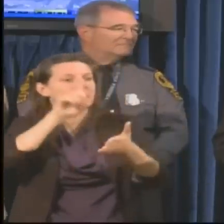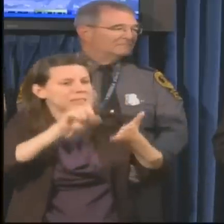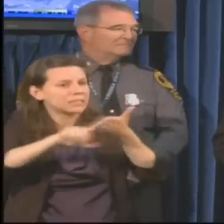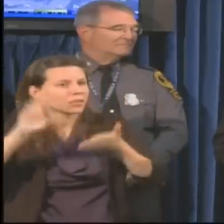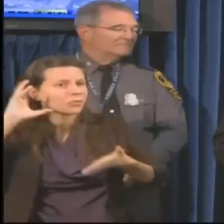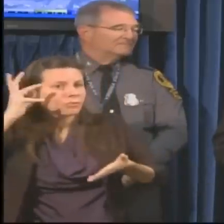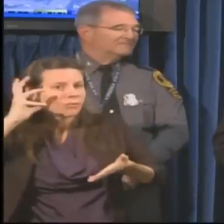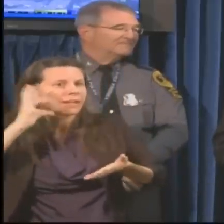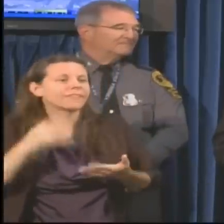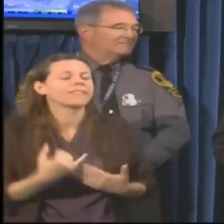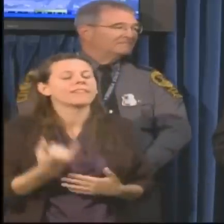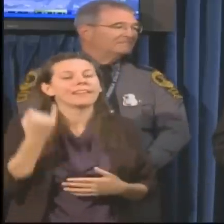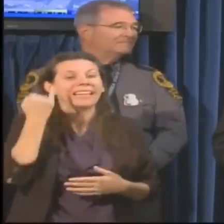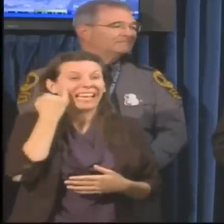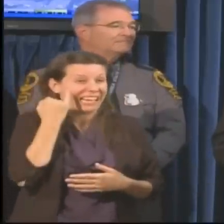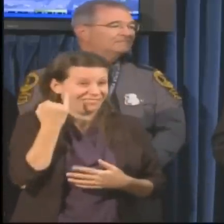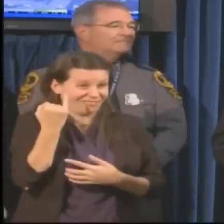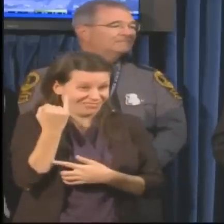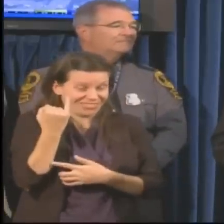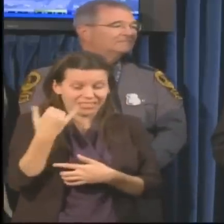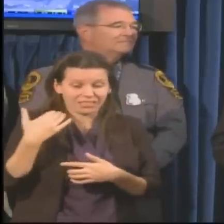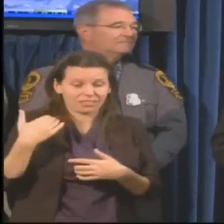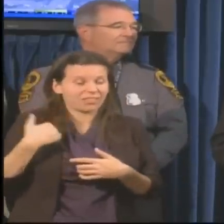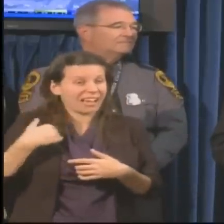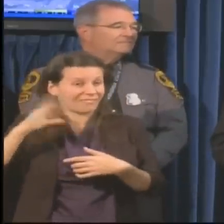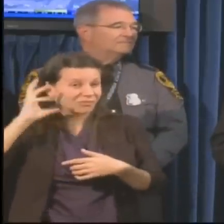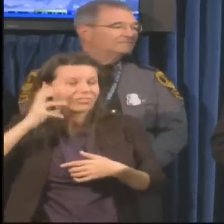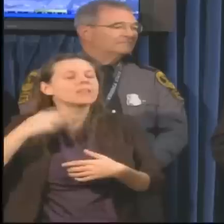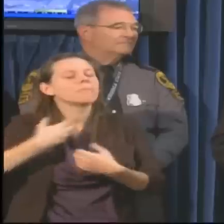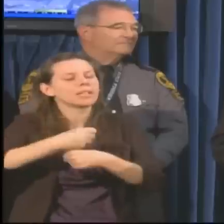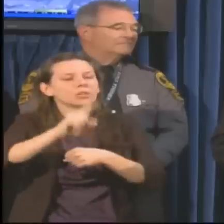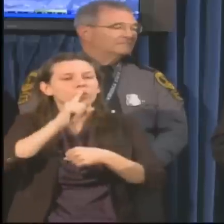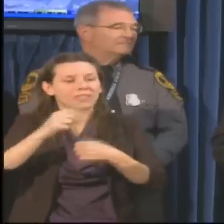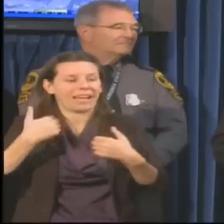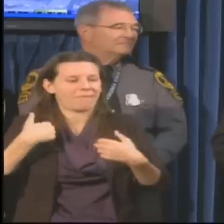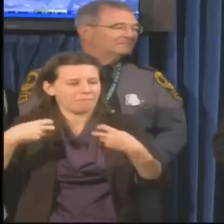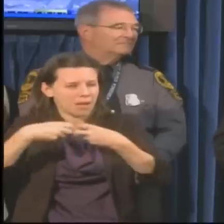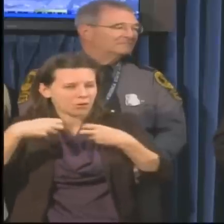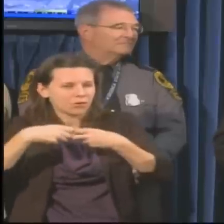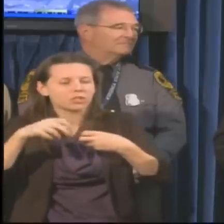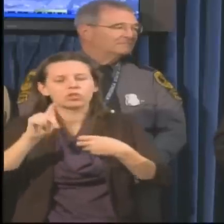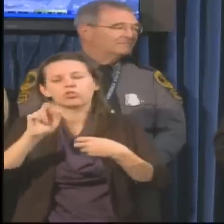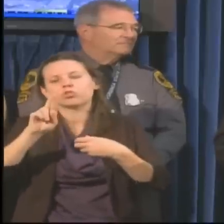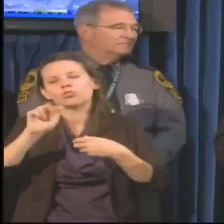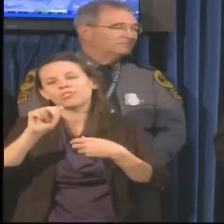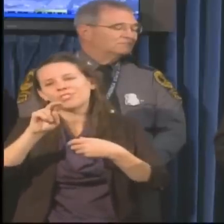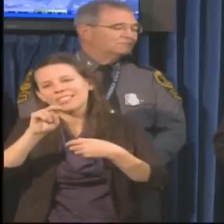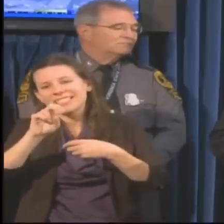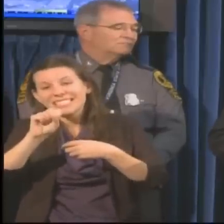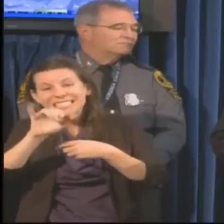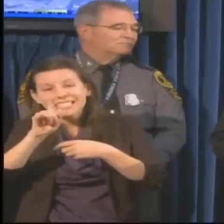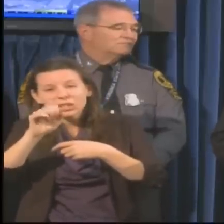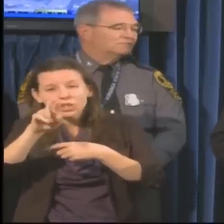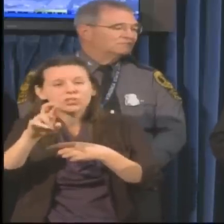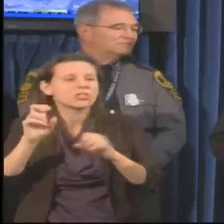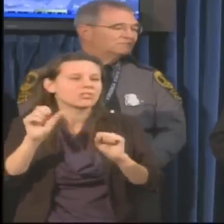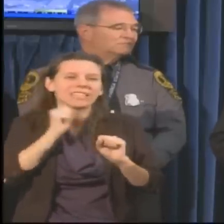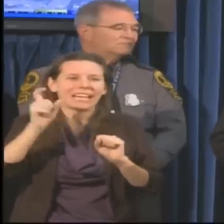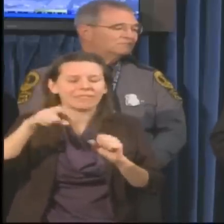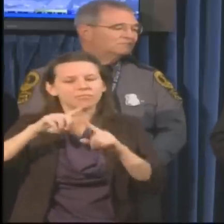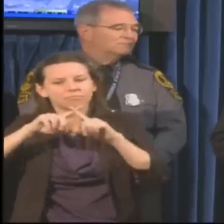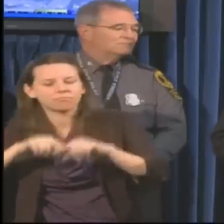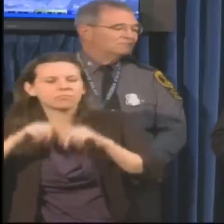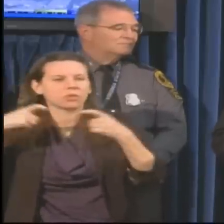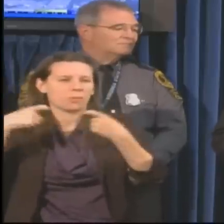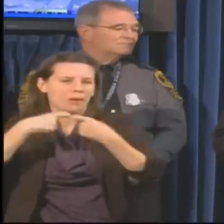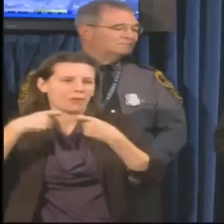conditions if you lose power. Please know where your shelters are. Those are all set up by local governments. There are 30 of them